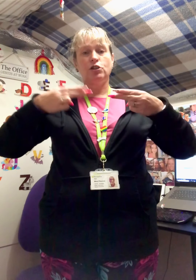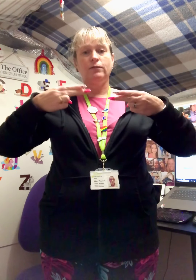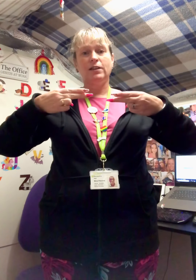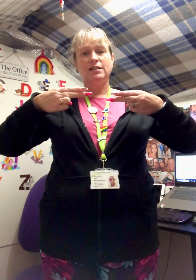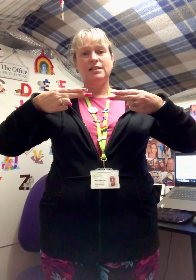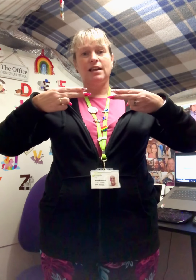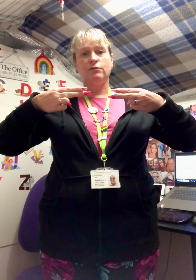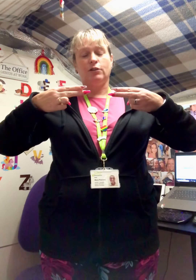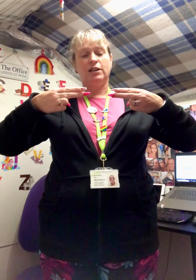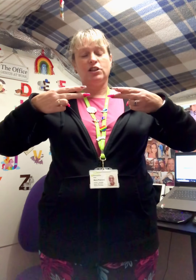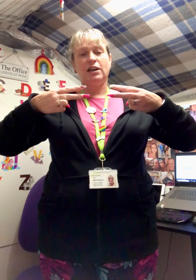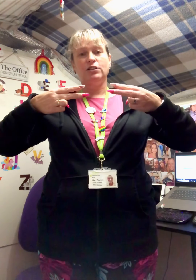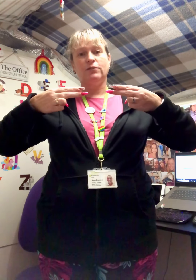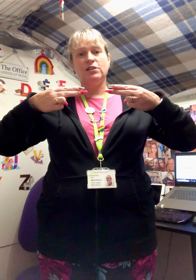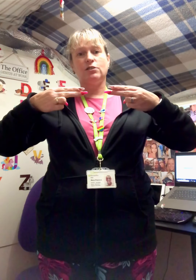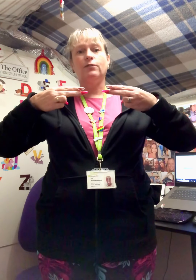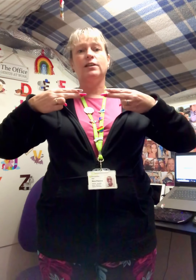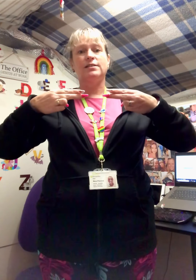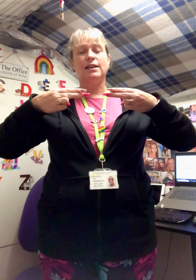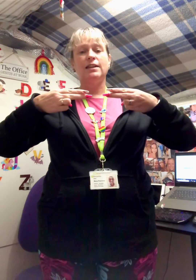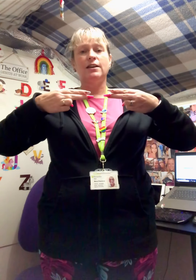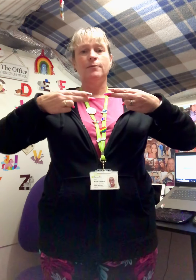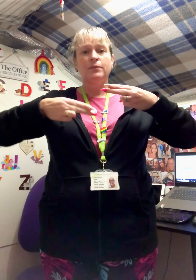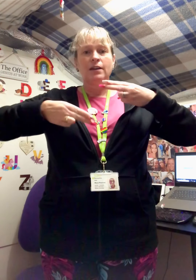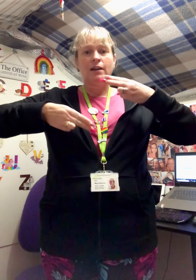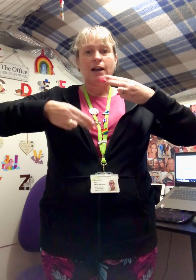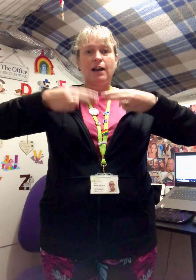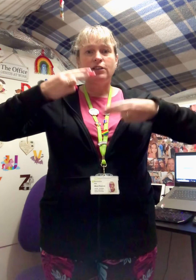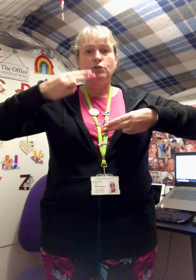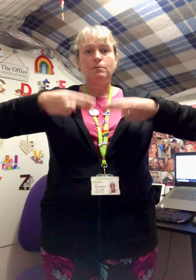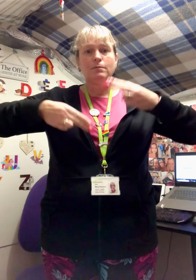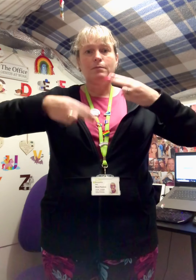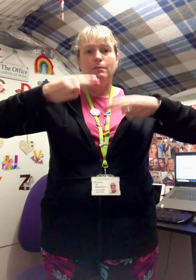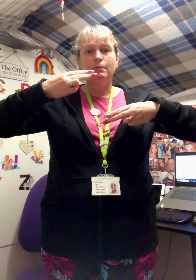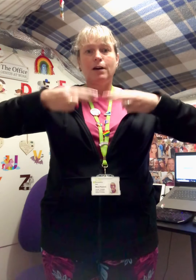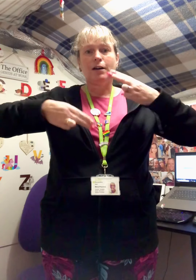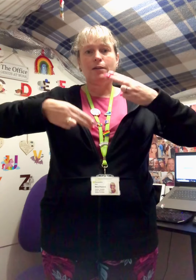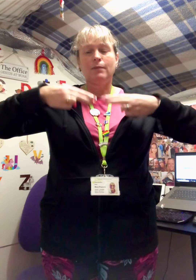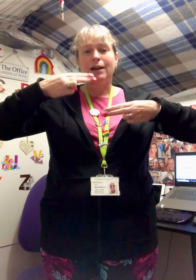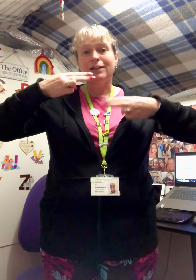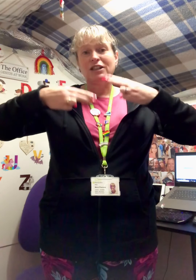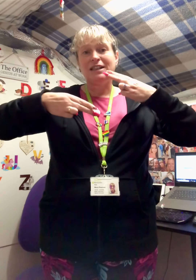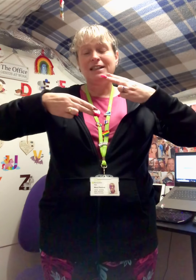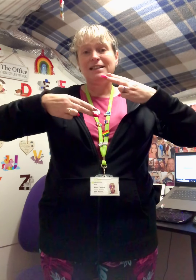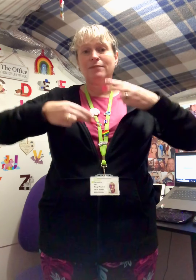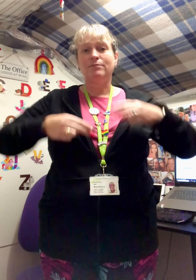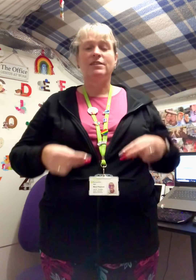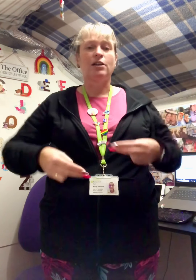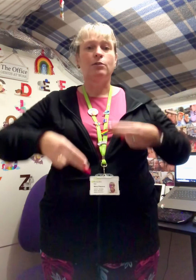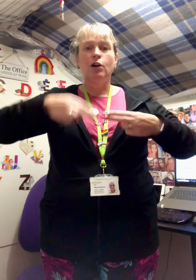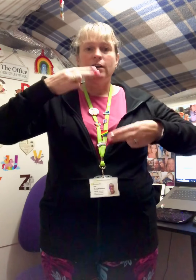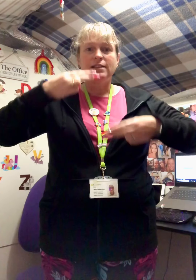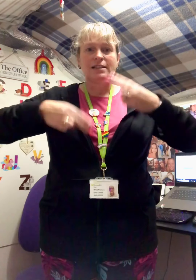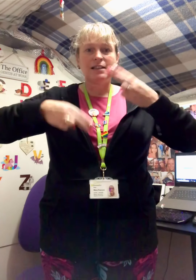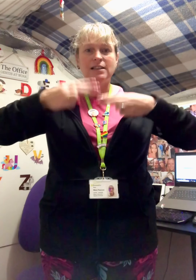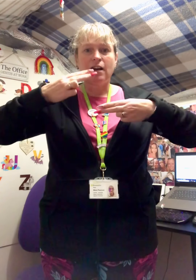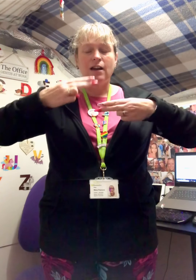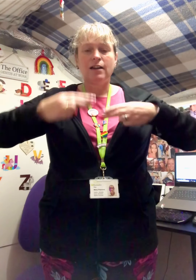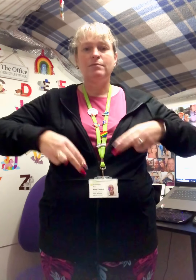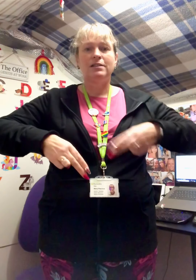fingers together on each hand your first two fingers together and you mind actually eating so it's dinner time it's